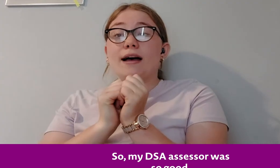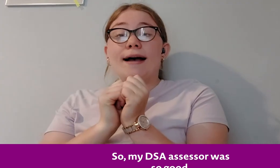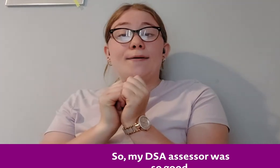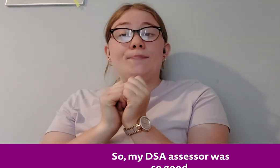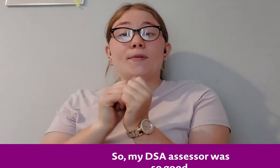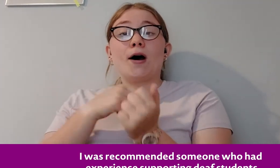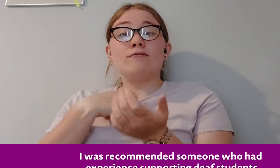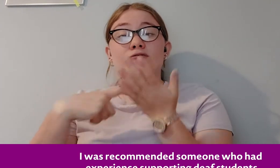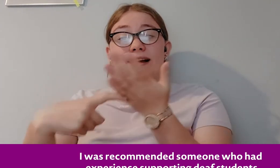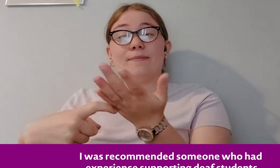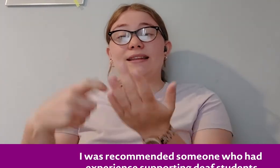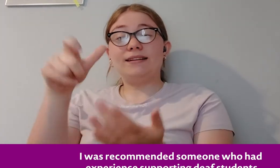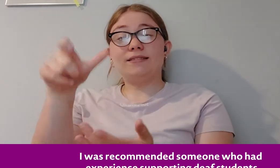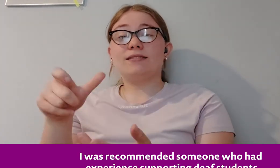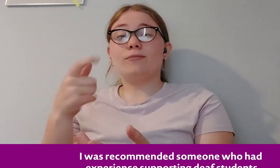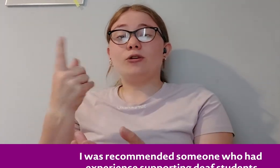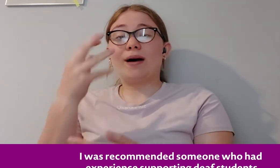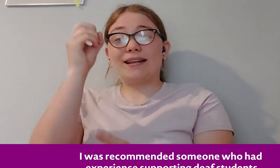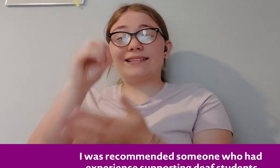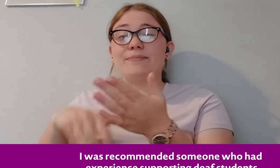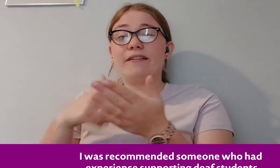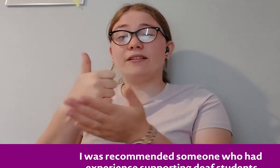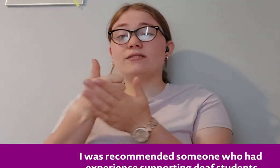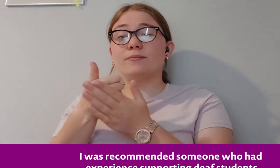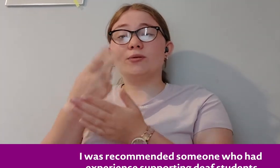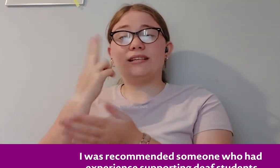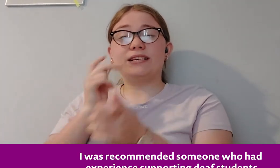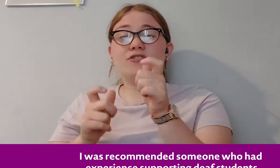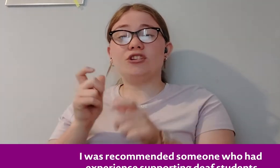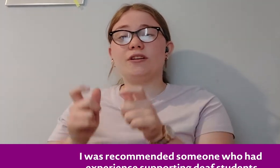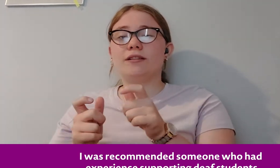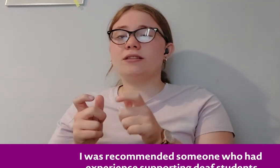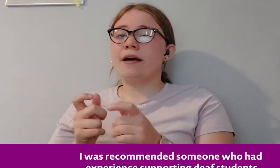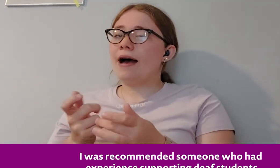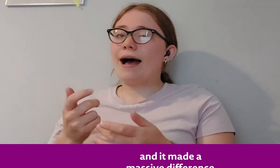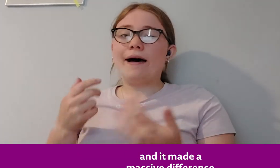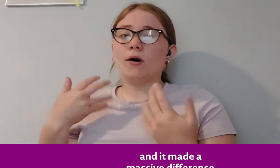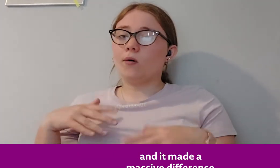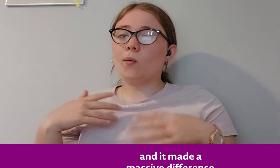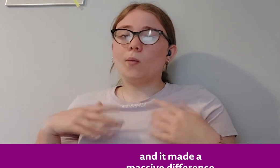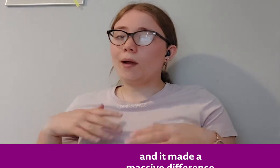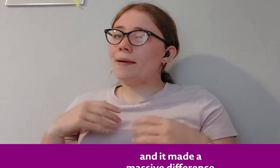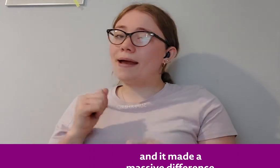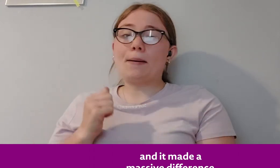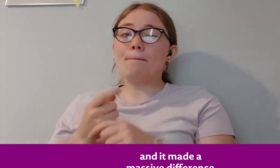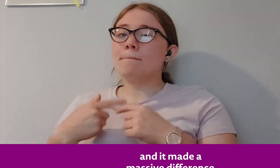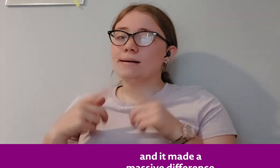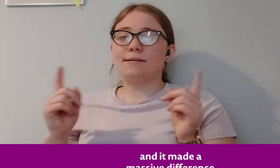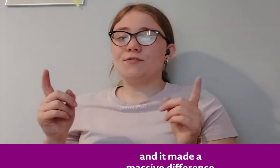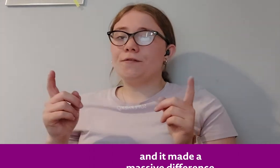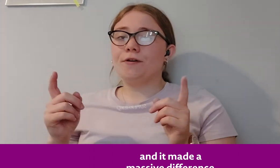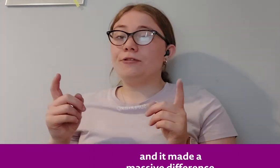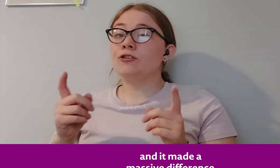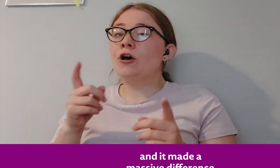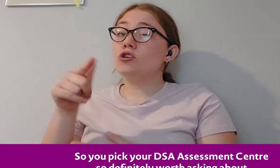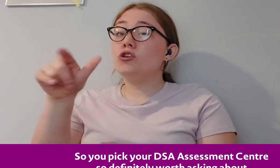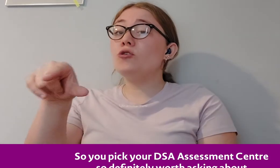I was recommended to someone who had experience supporting deaf students and it made a massive difference. So you